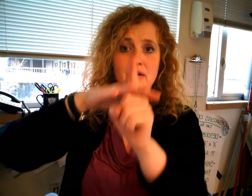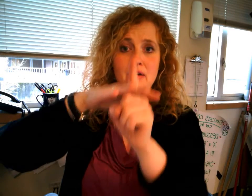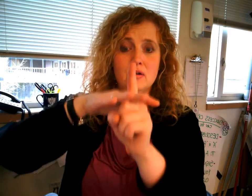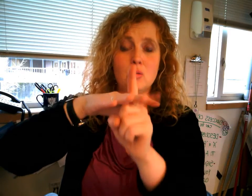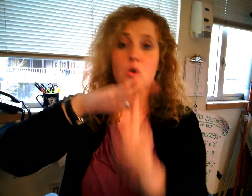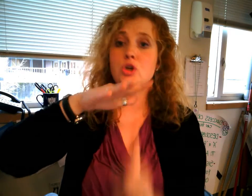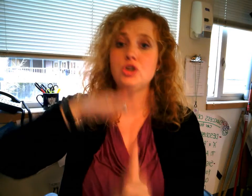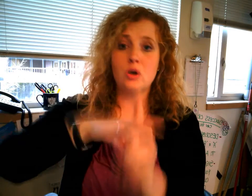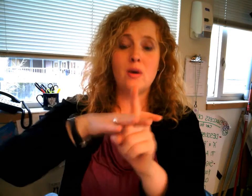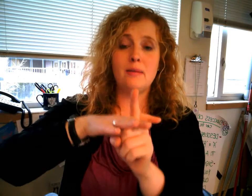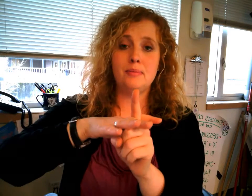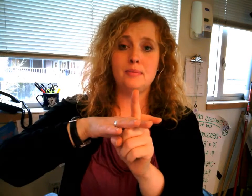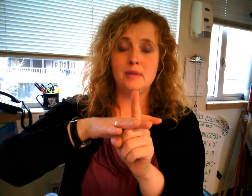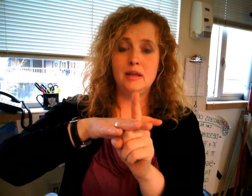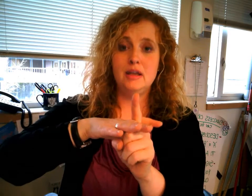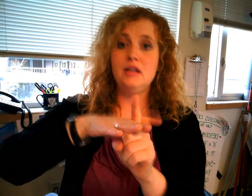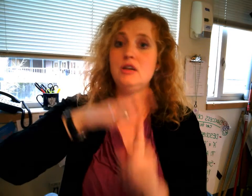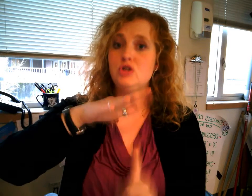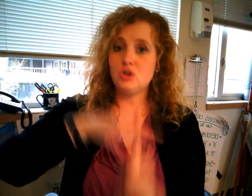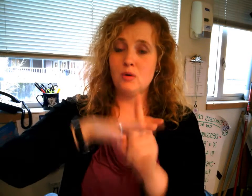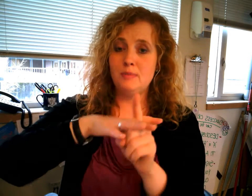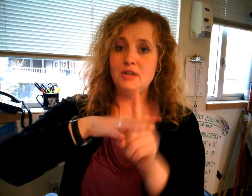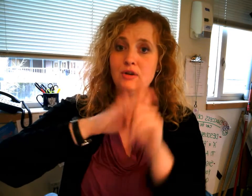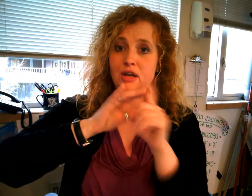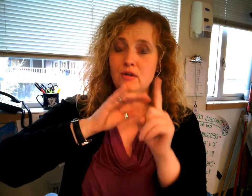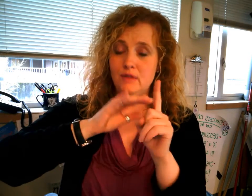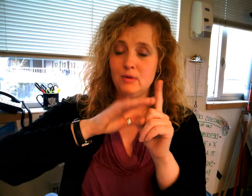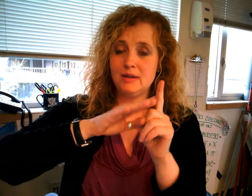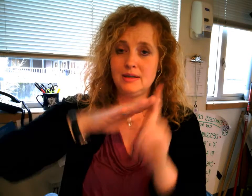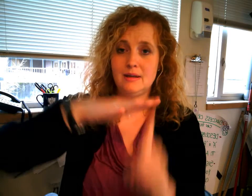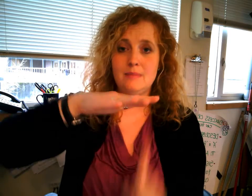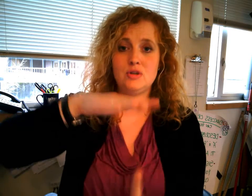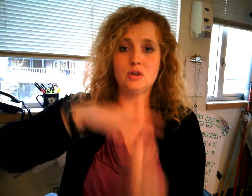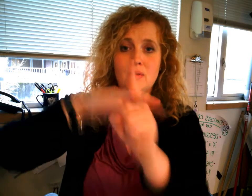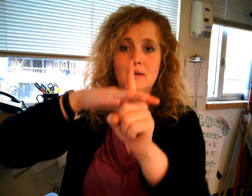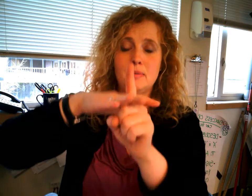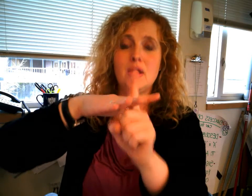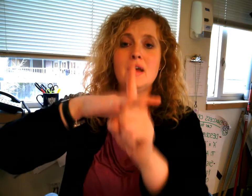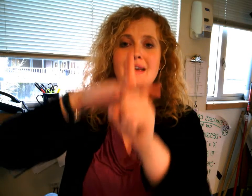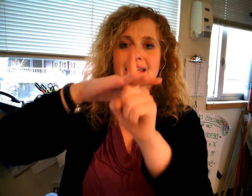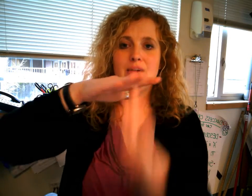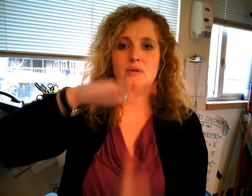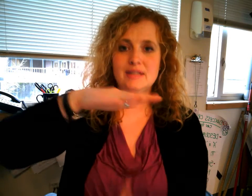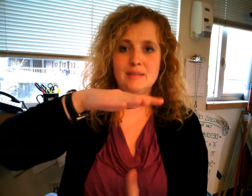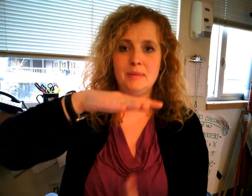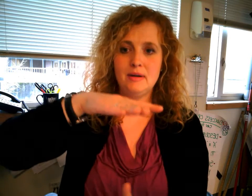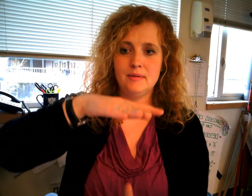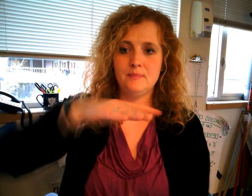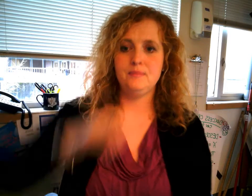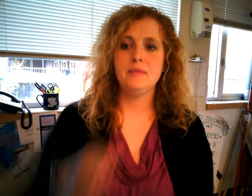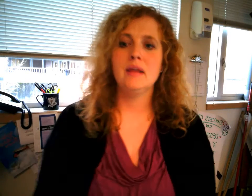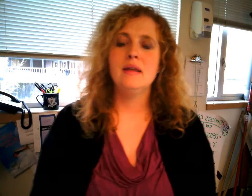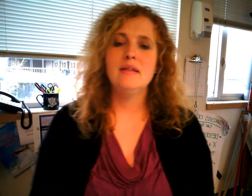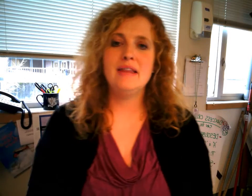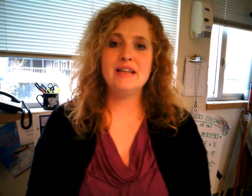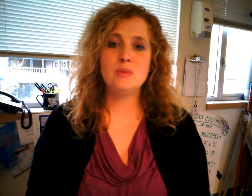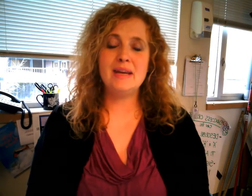or show up you need to show up to your interview on time show up or disappear the next one is